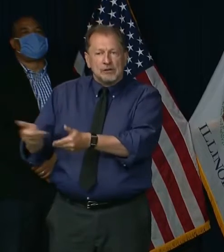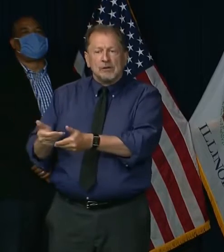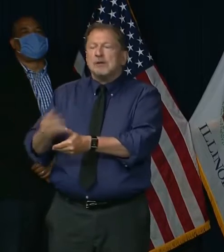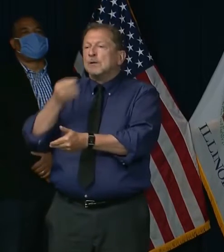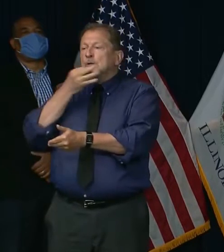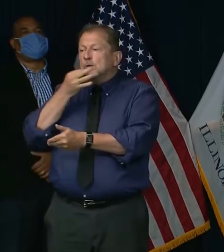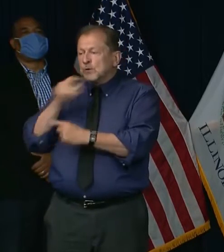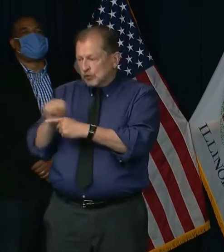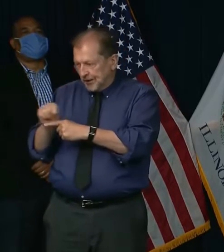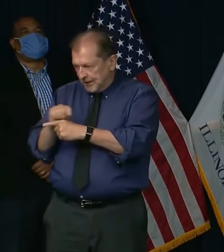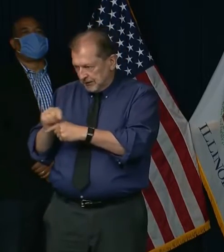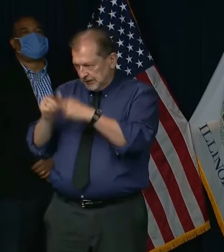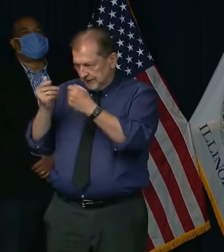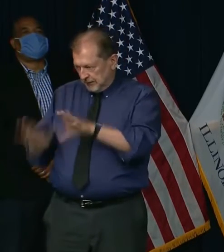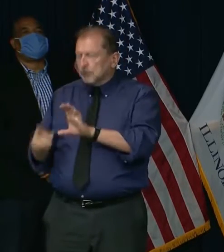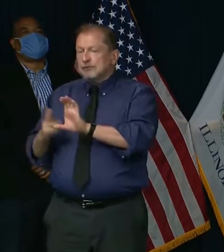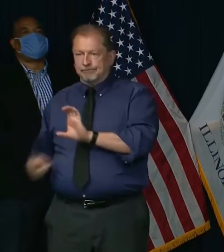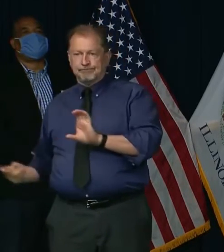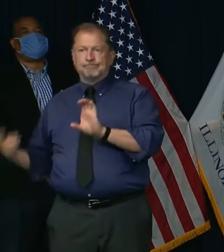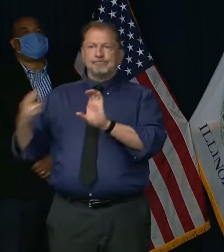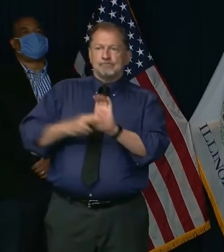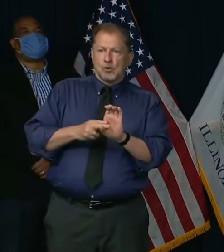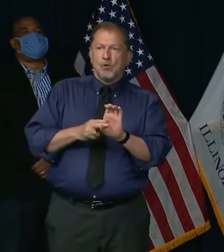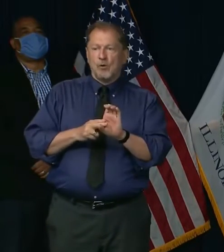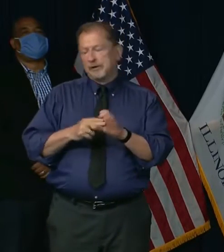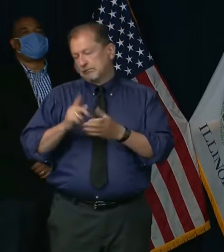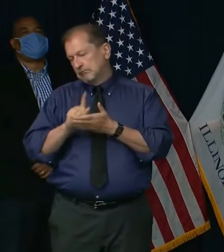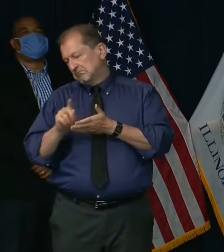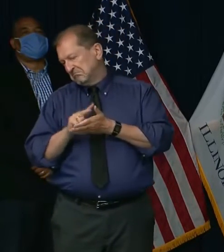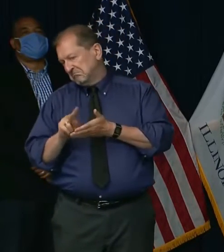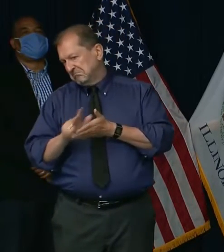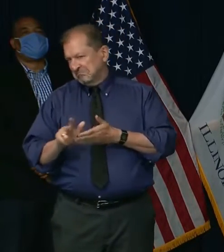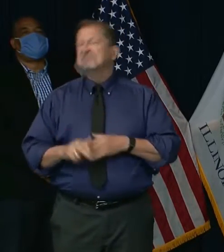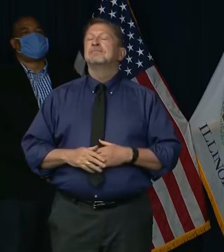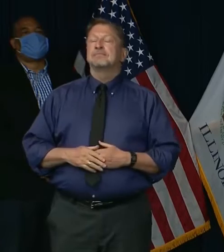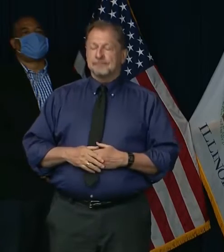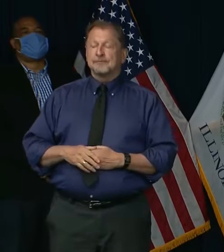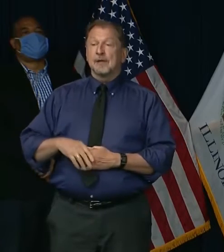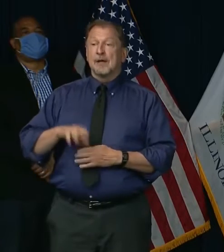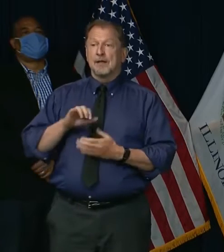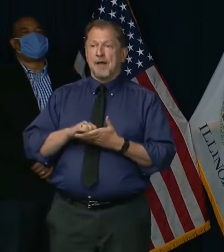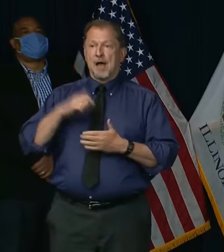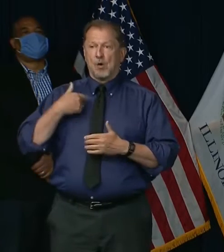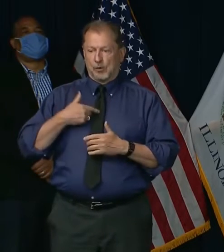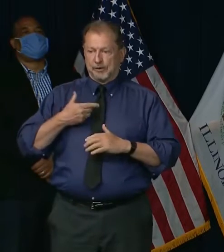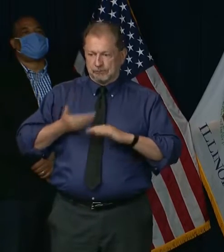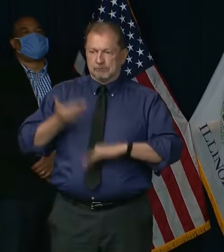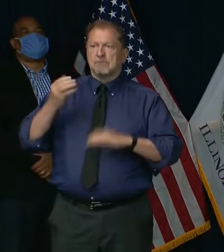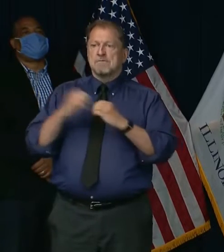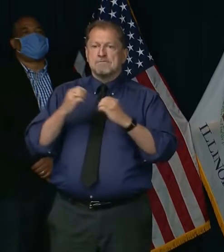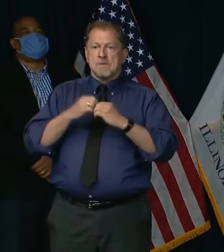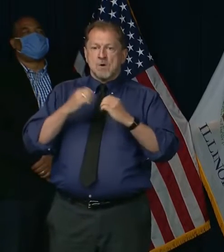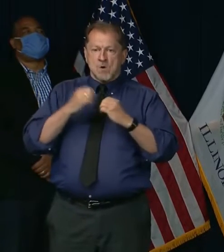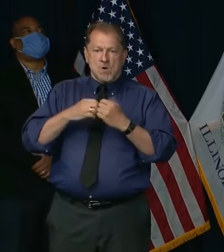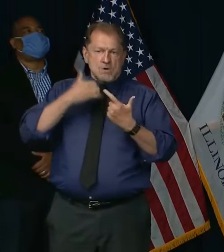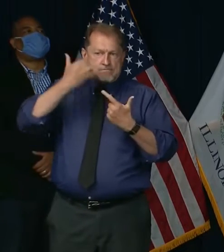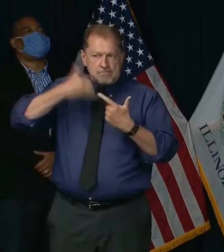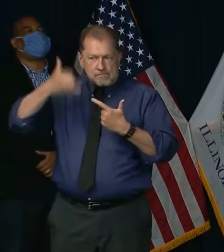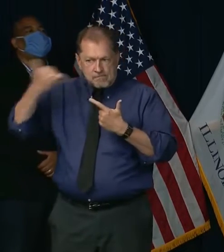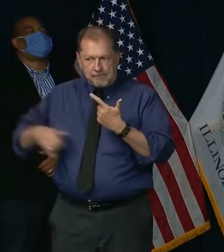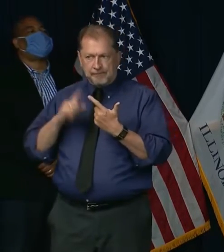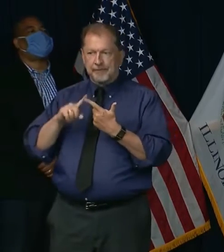join their ranks over the next few weeks as we continue to scale up our operations, including new